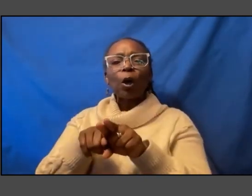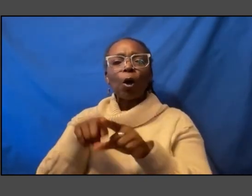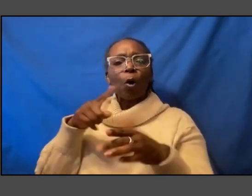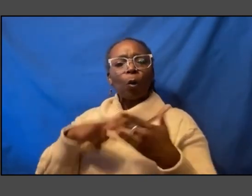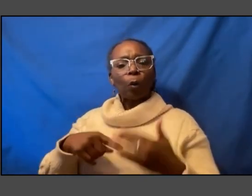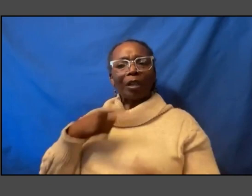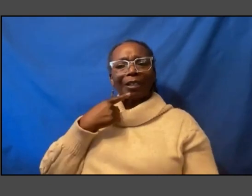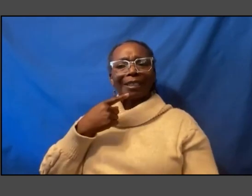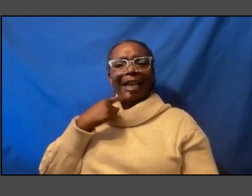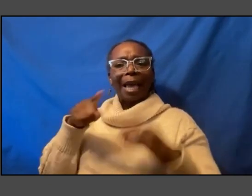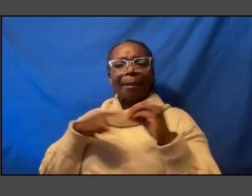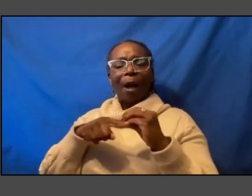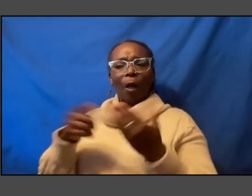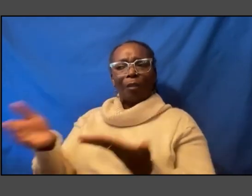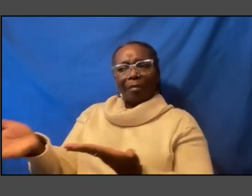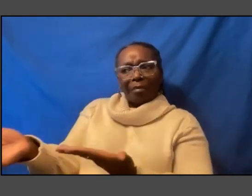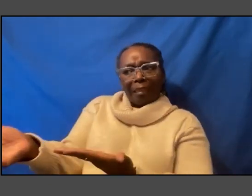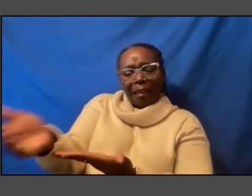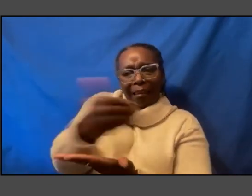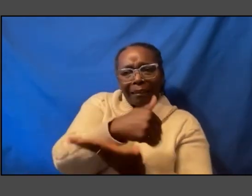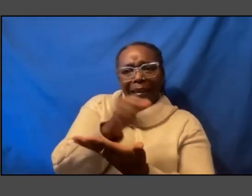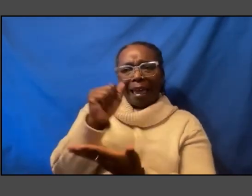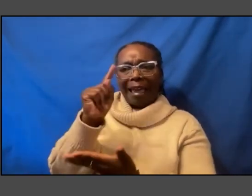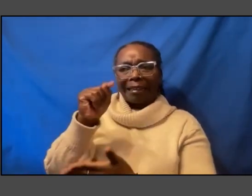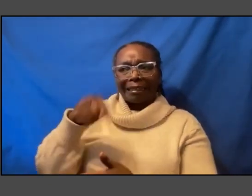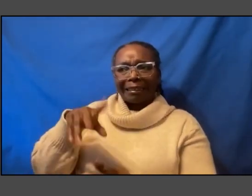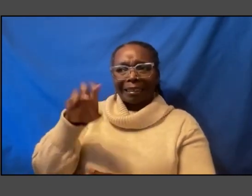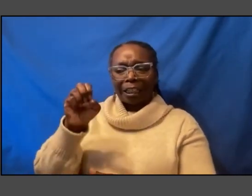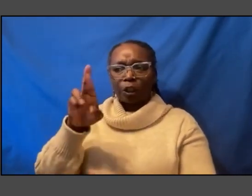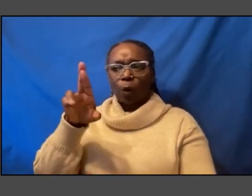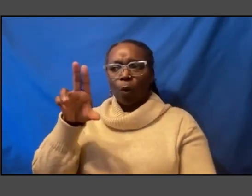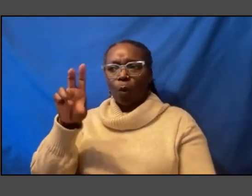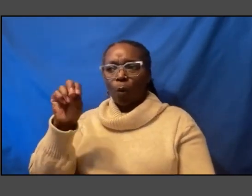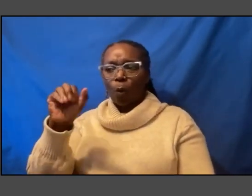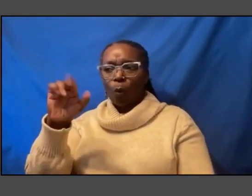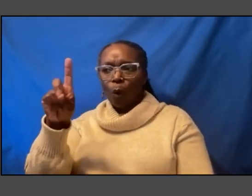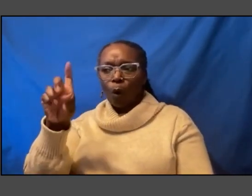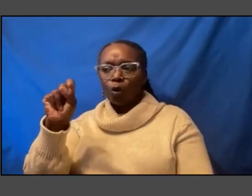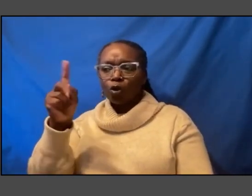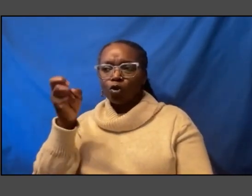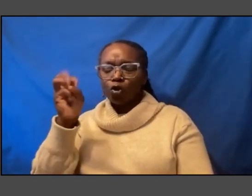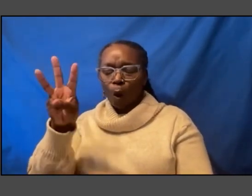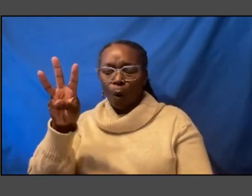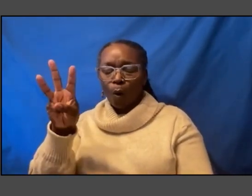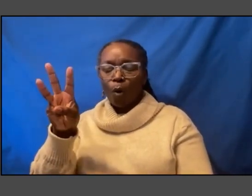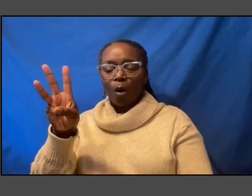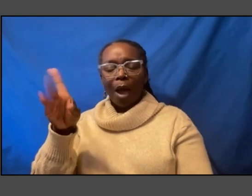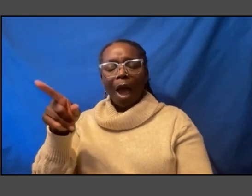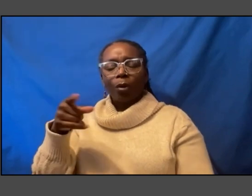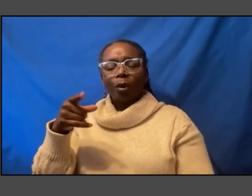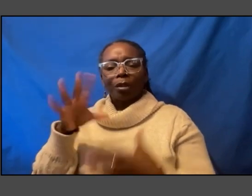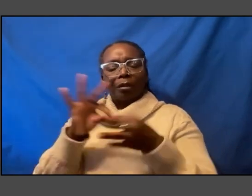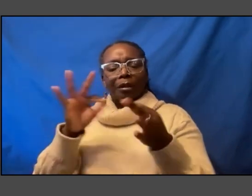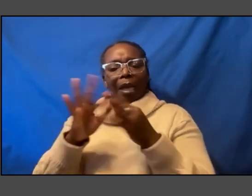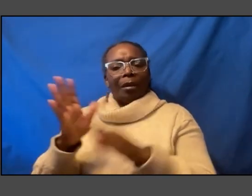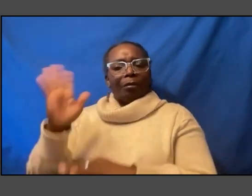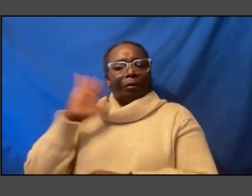and antiques roadshow you know goes to what i was pointing out earlier even when people say our history is